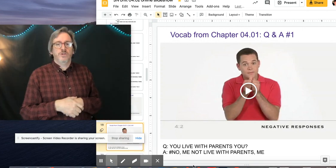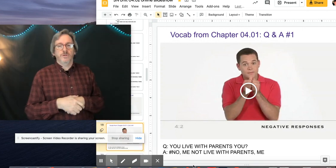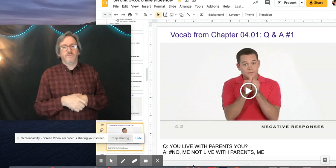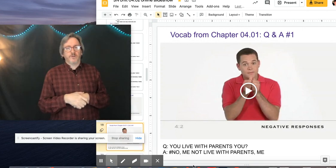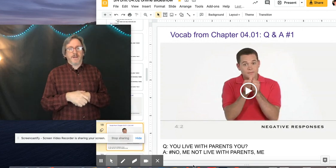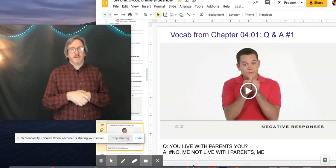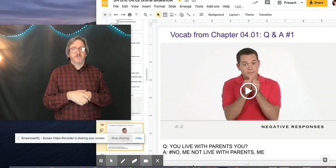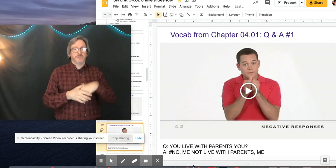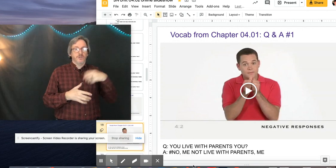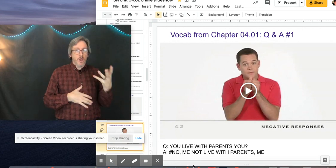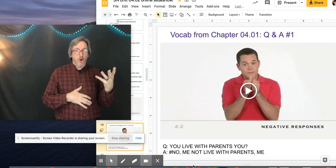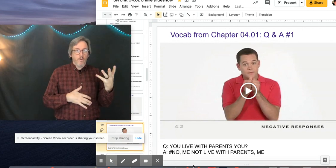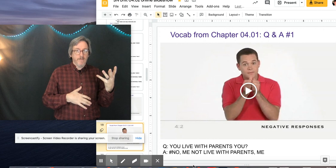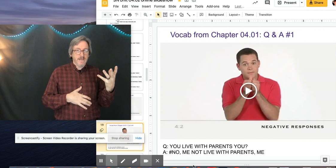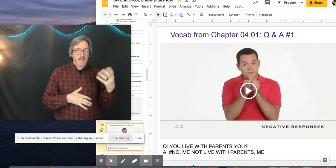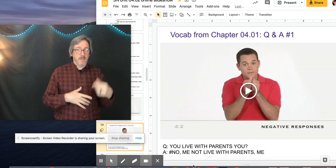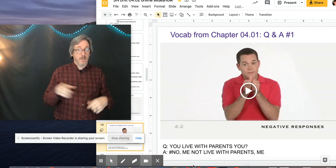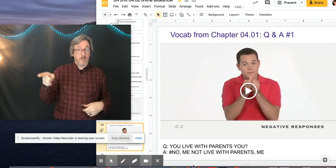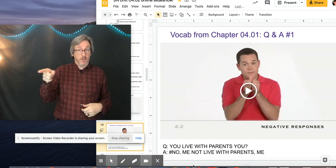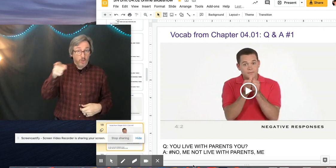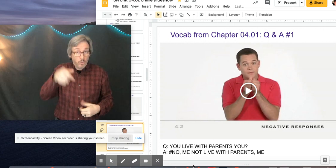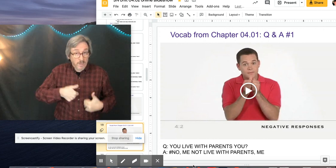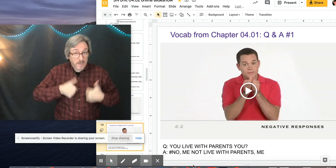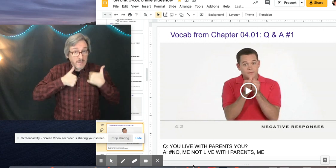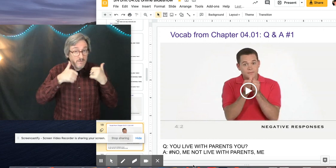Do you live with your parents? No, me not.